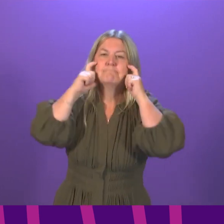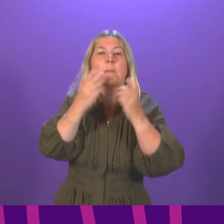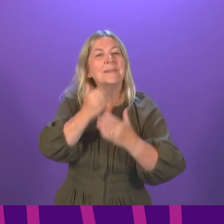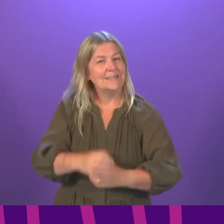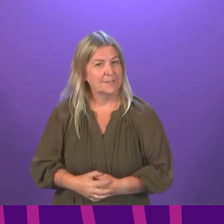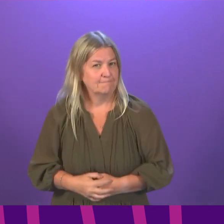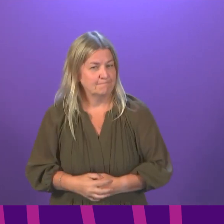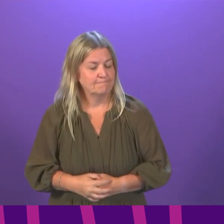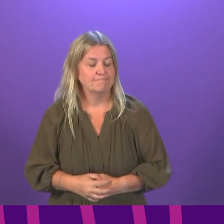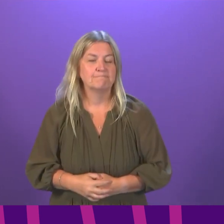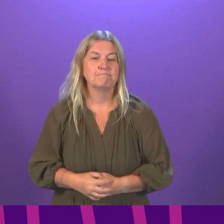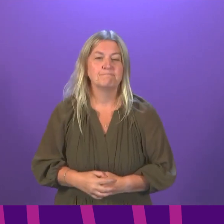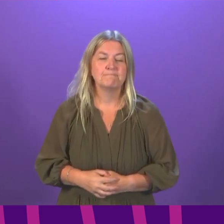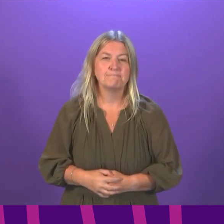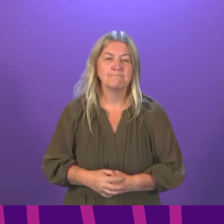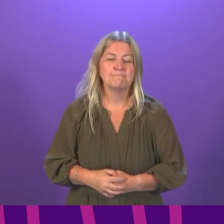be followed by Miles Briggs.